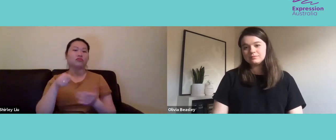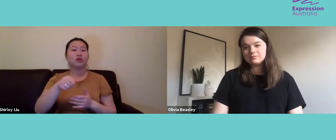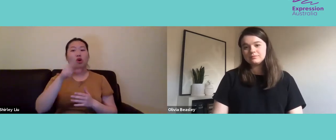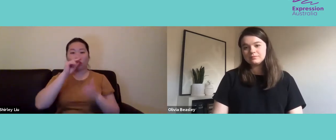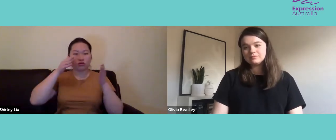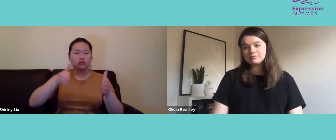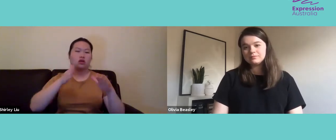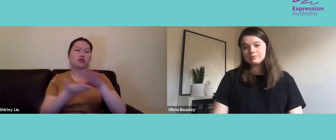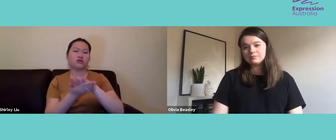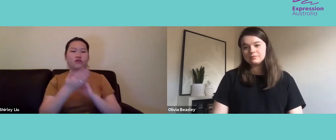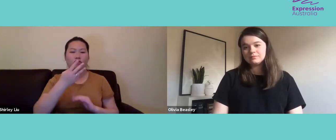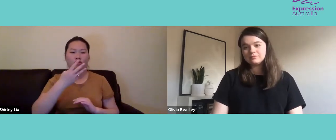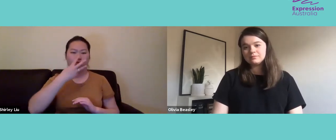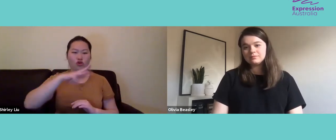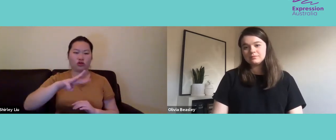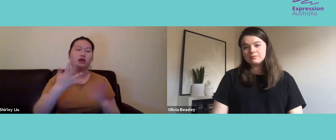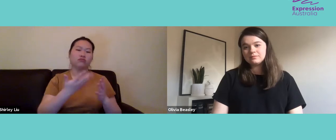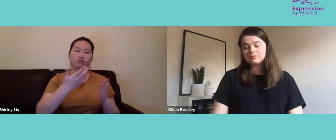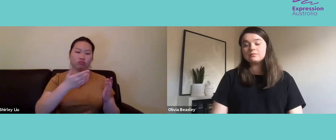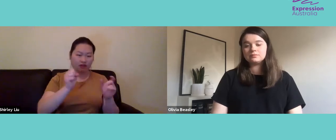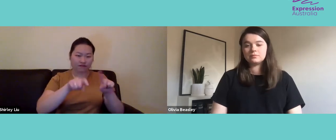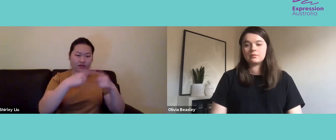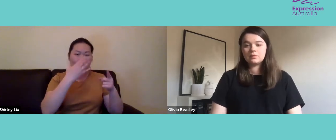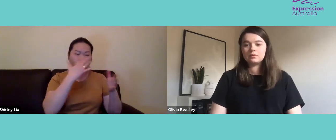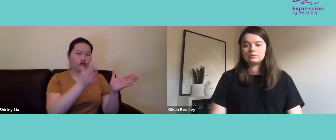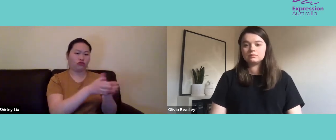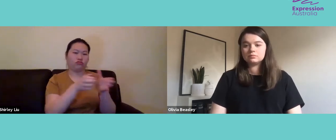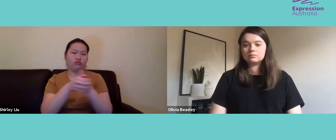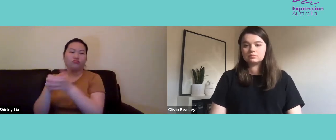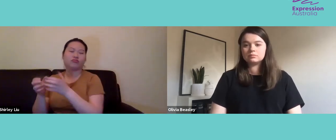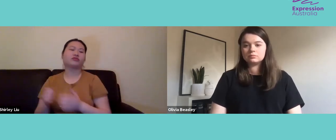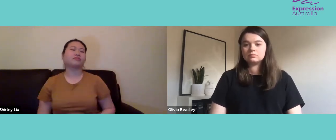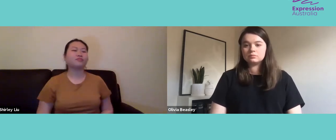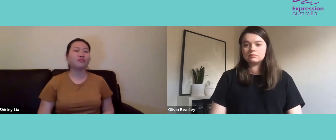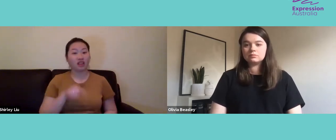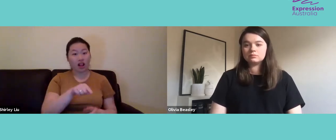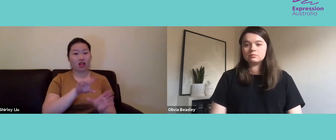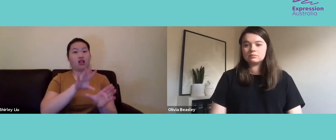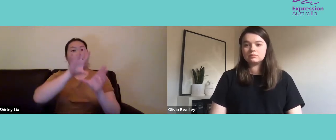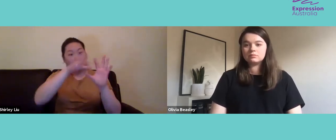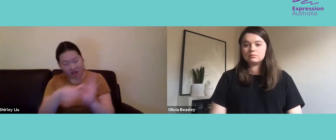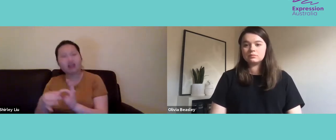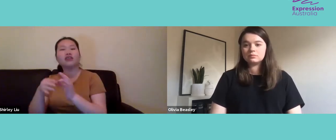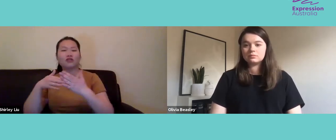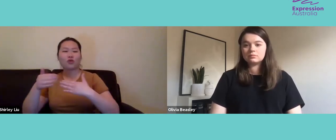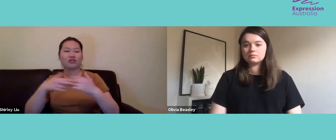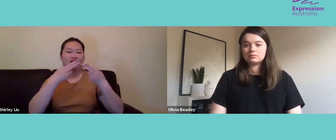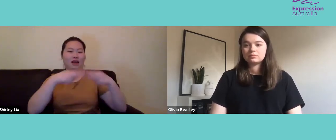which is the category of young people under the age of 30. And there's separate